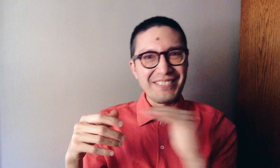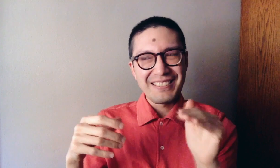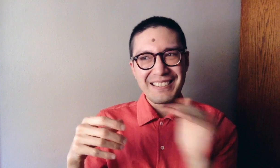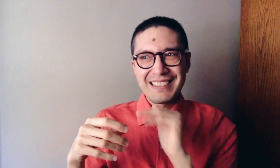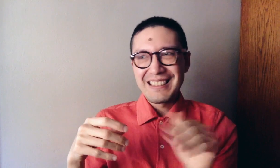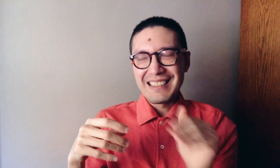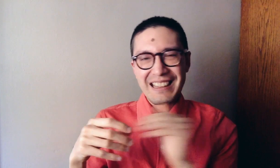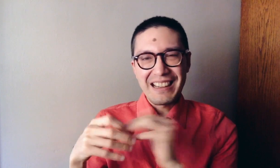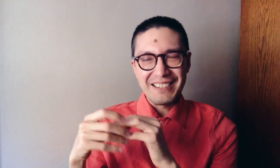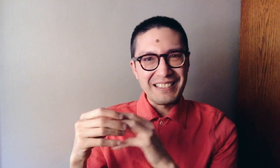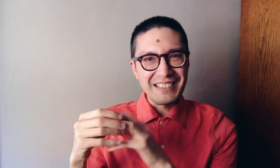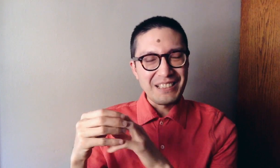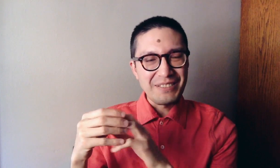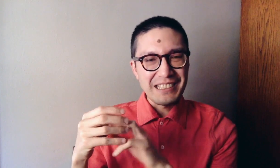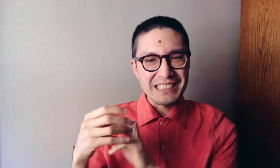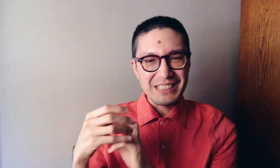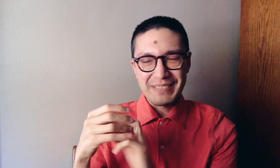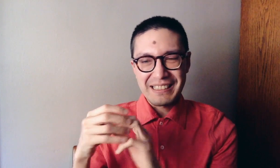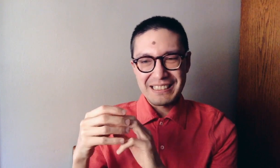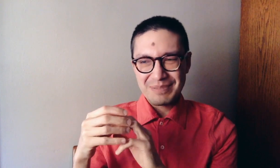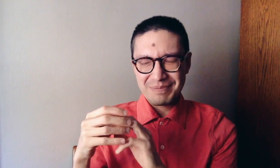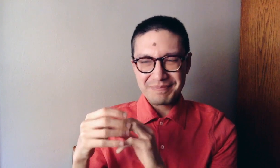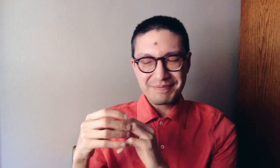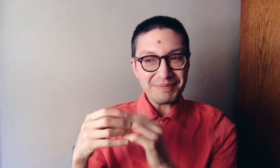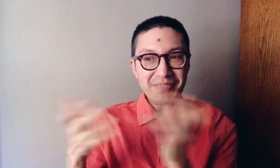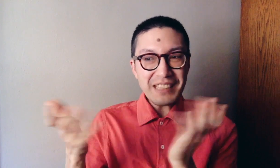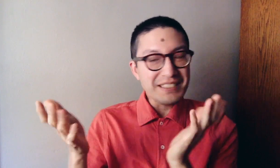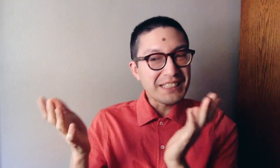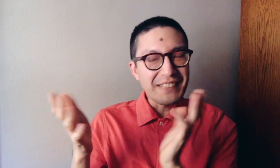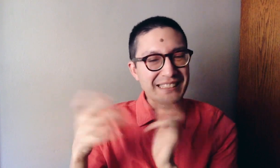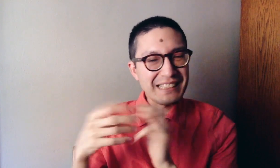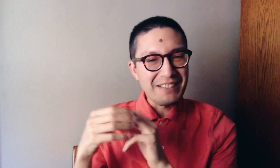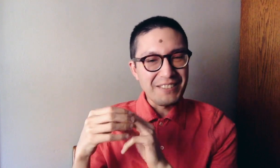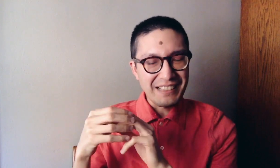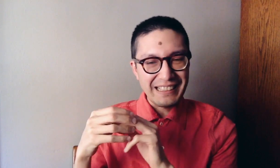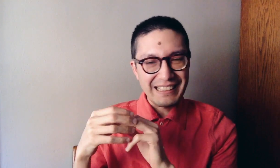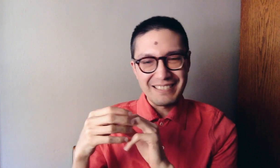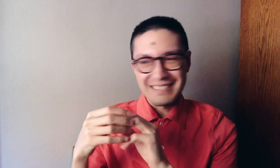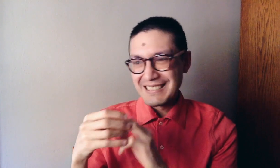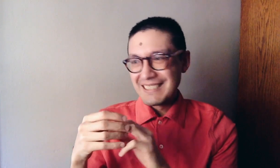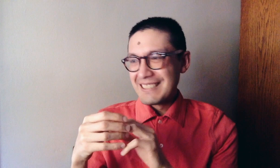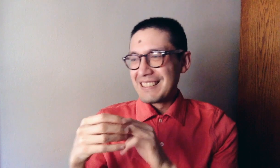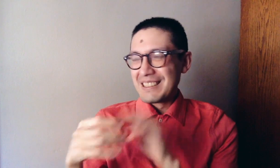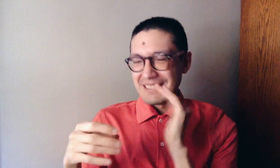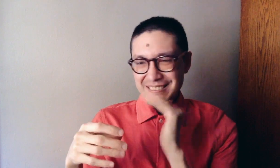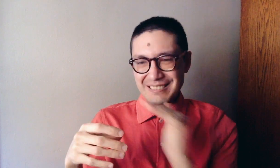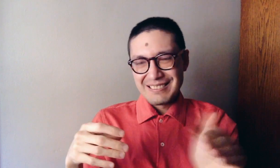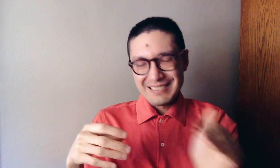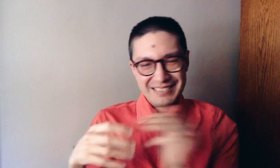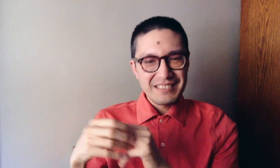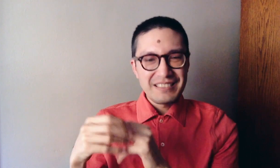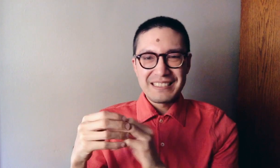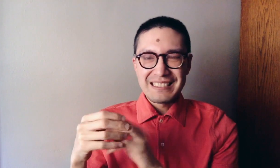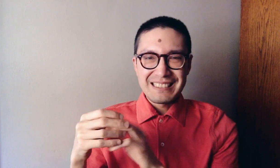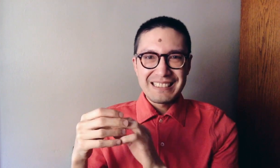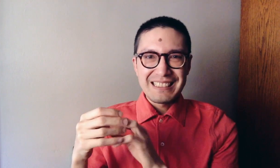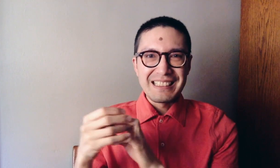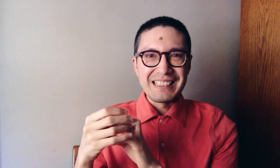a lot earlier in the project, because if something's not working out, uh,